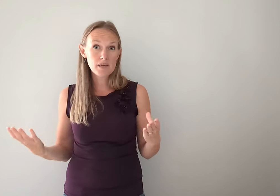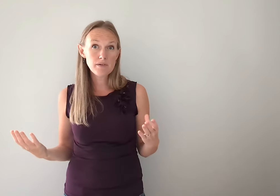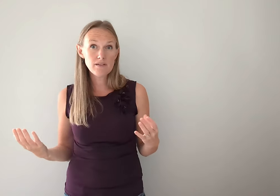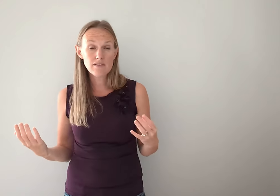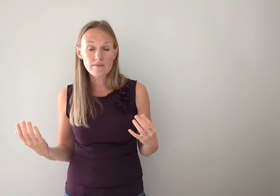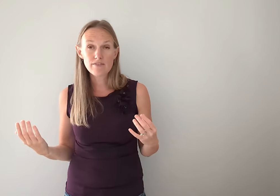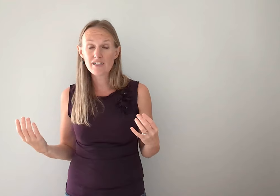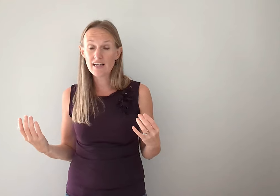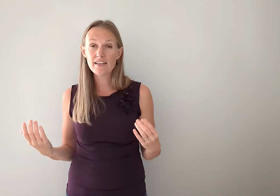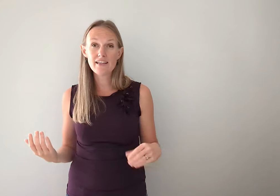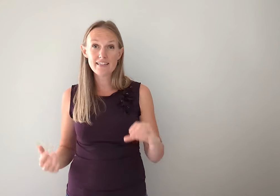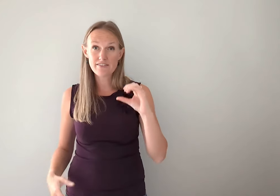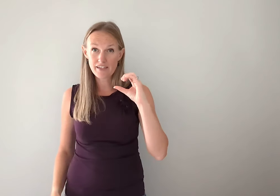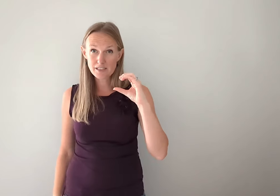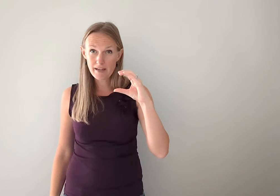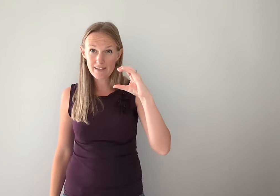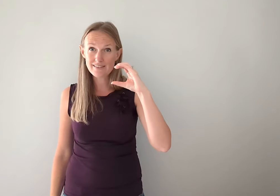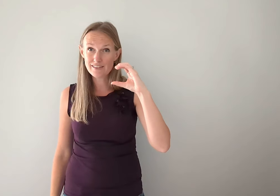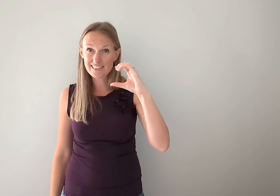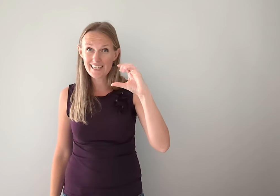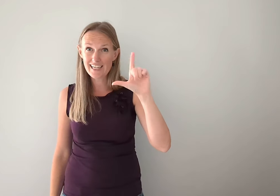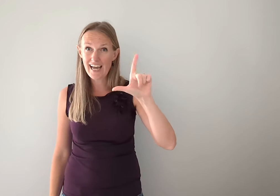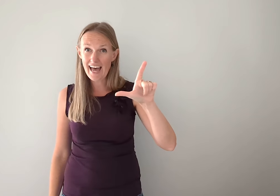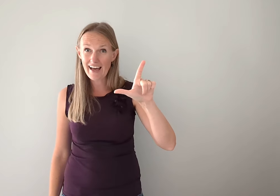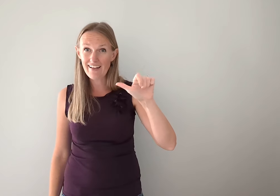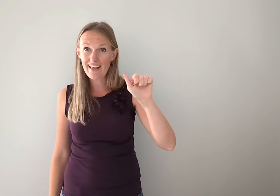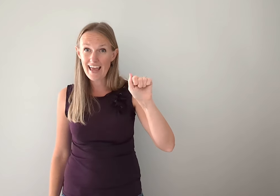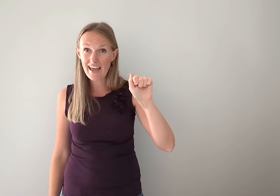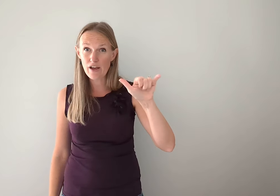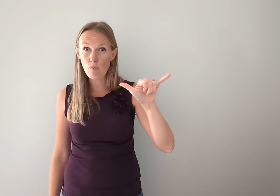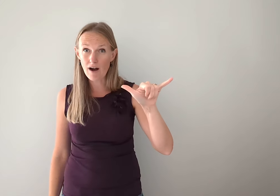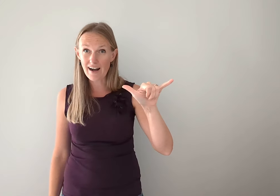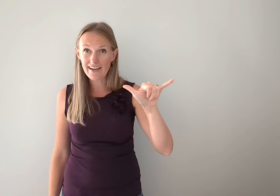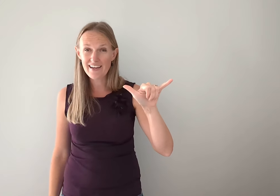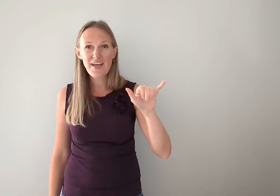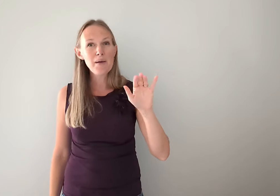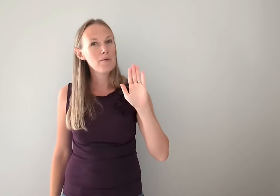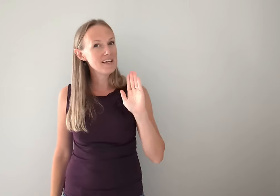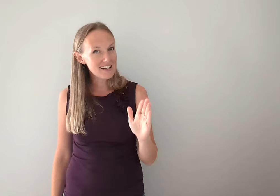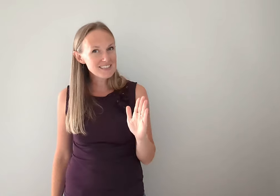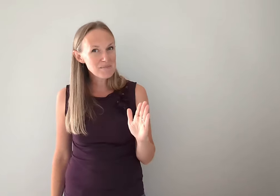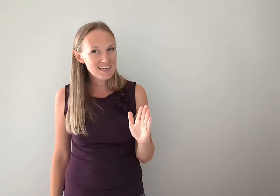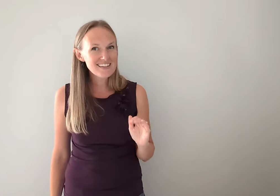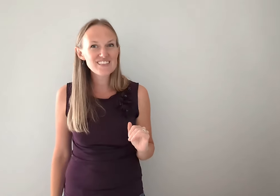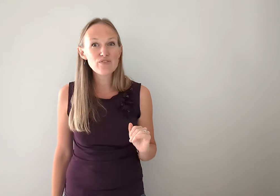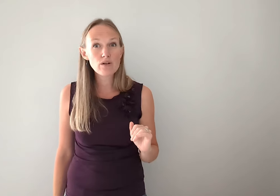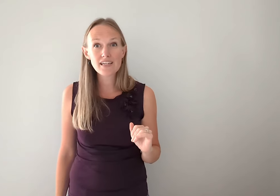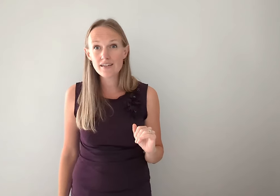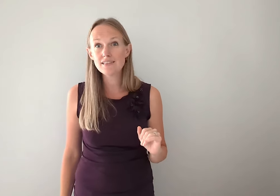people for clay, they like to fingerspell it. So C-L-A-Y. But because I'm making this for kids